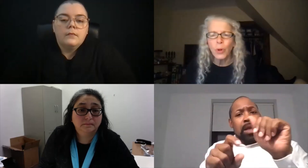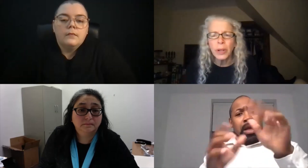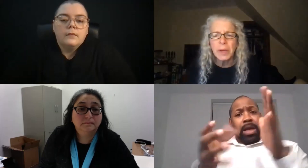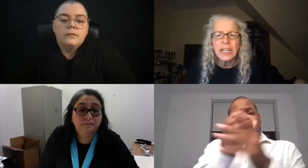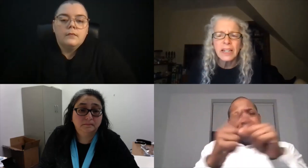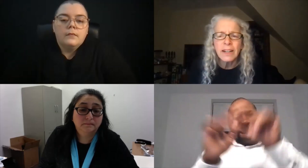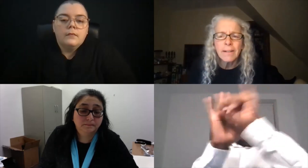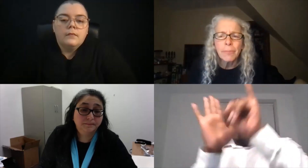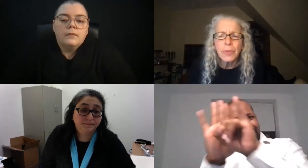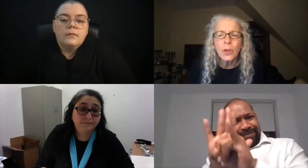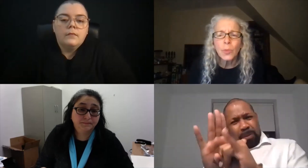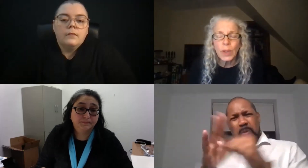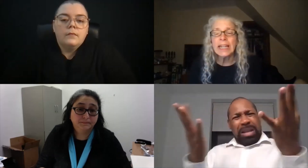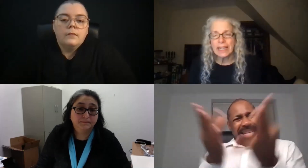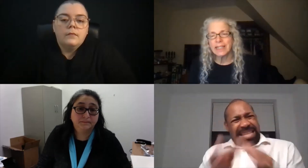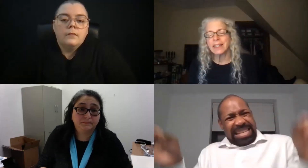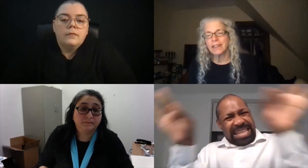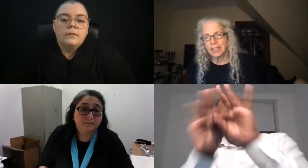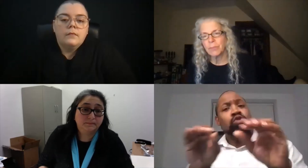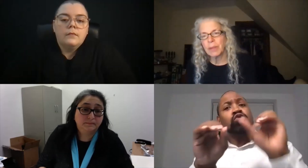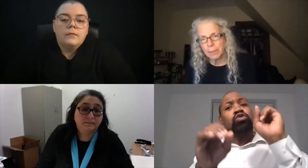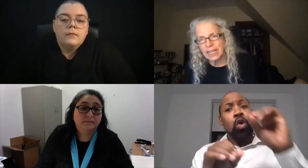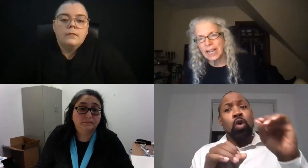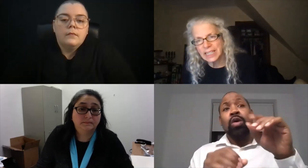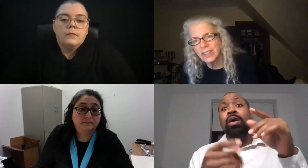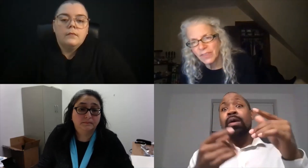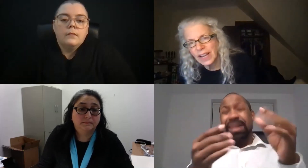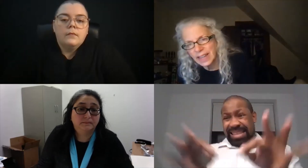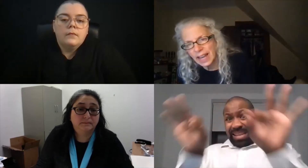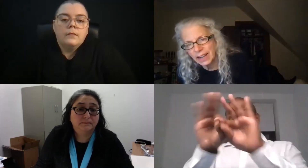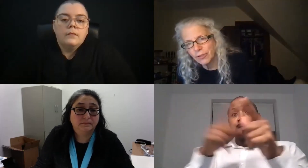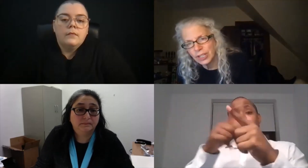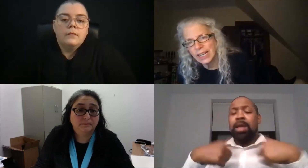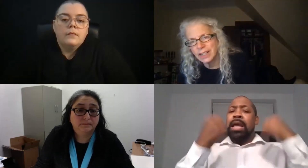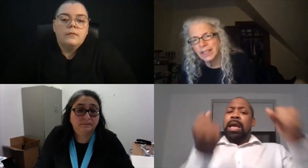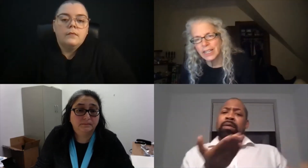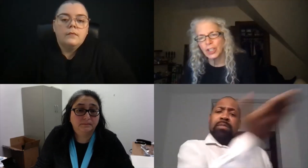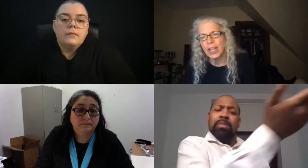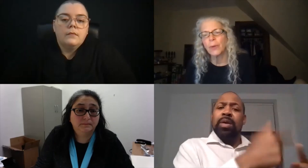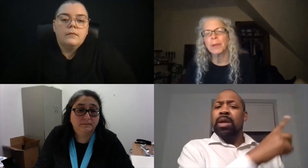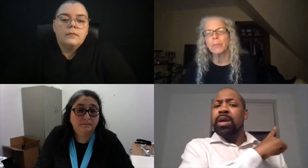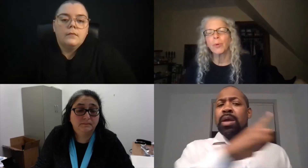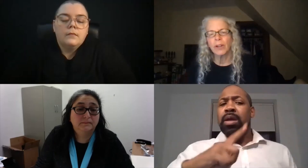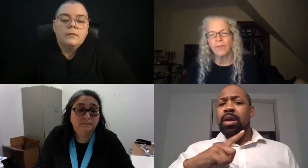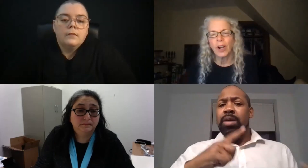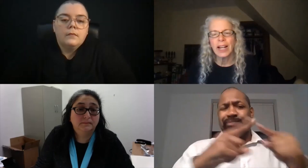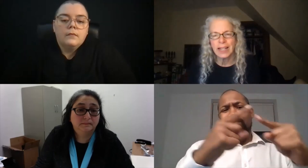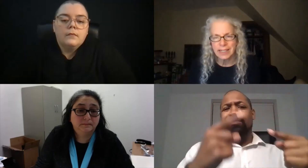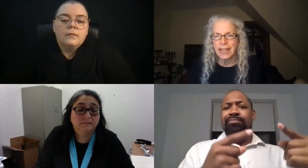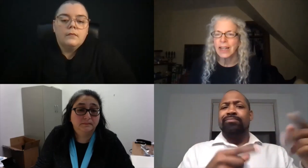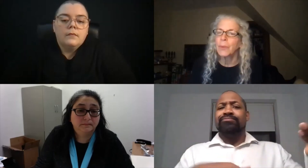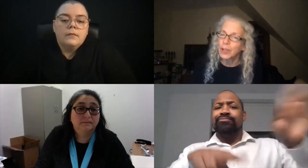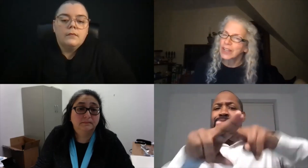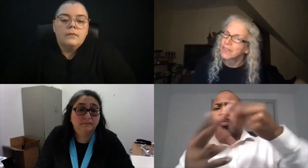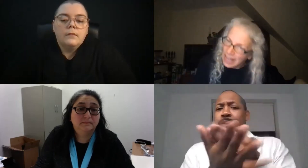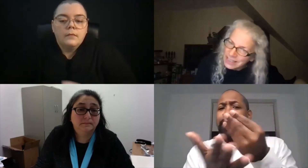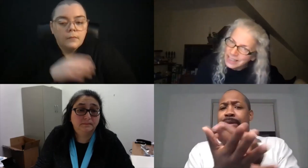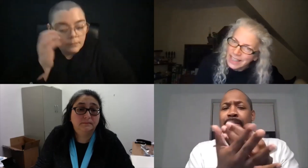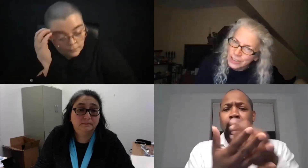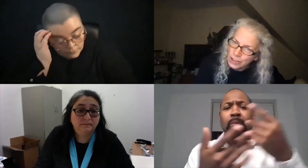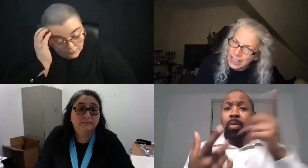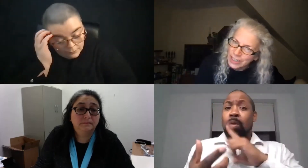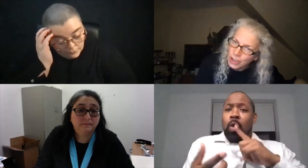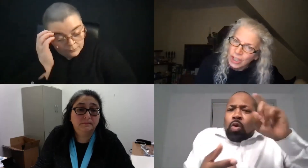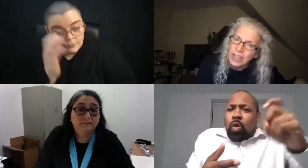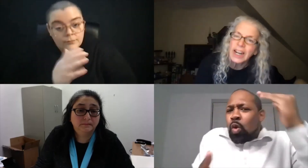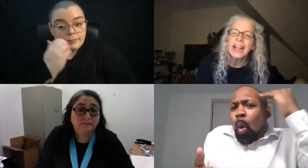it unemployment. We need to be able to identify that for data collection that would be important for us and then we could give that to